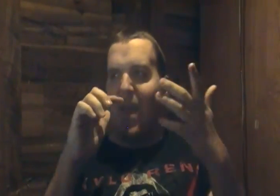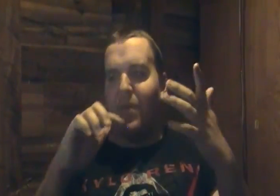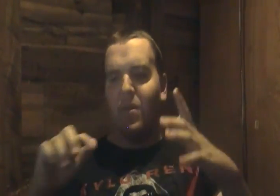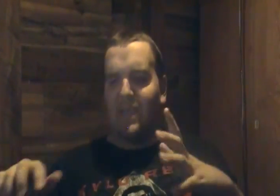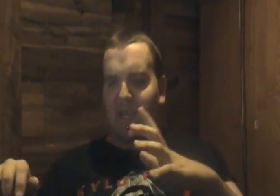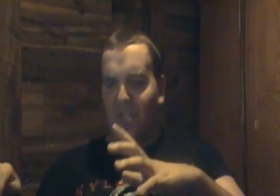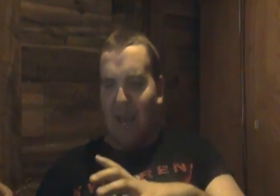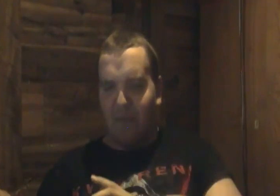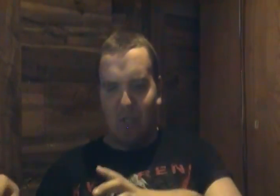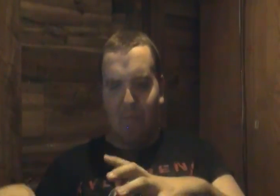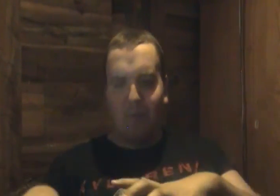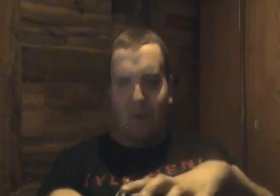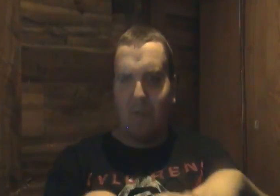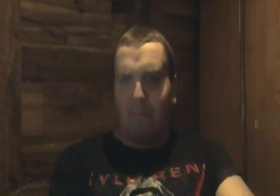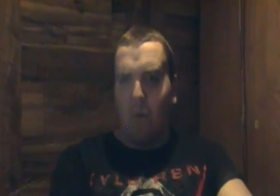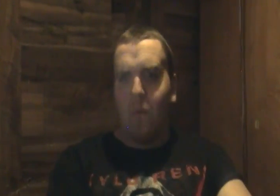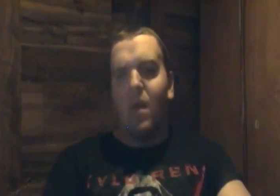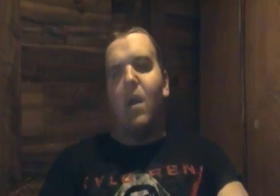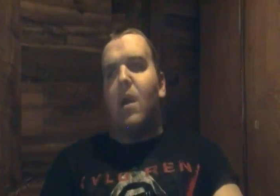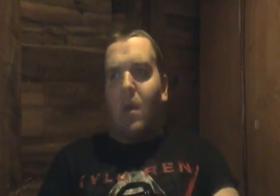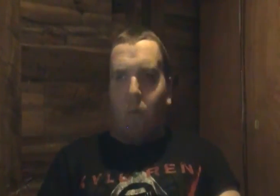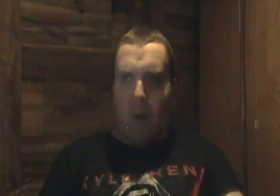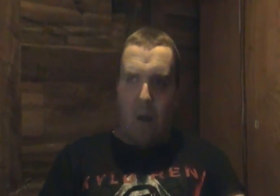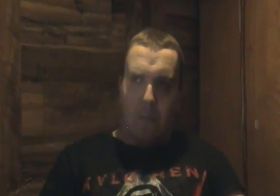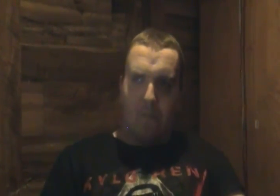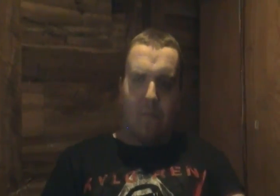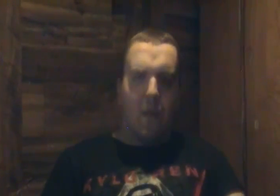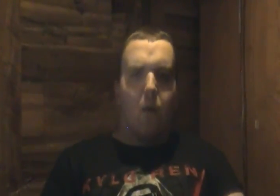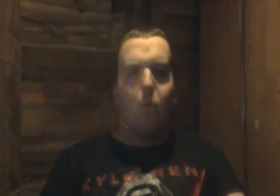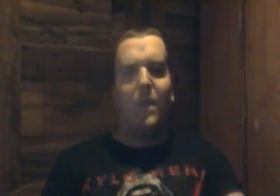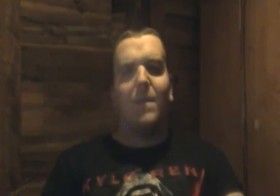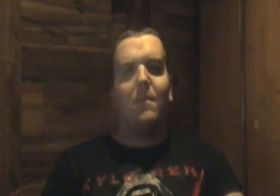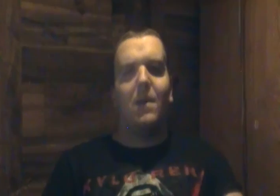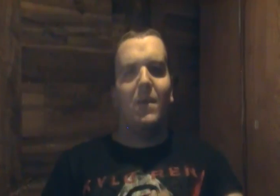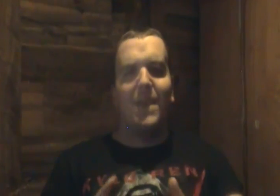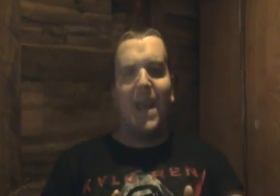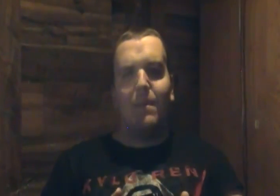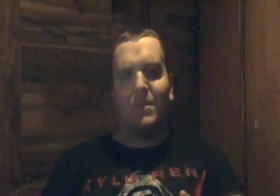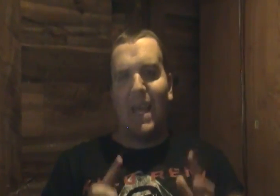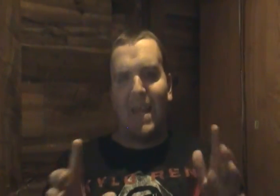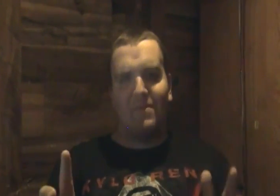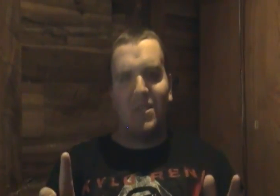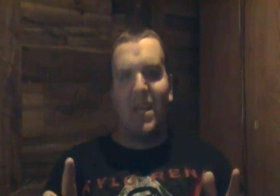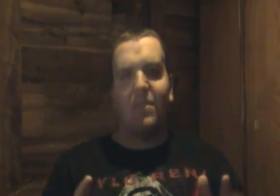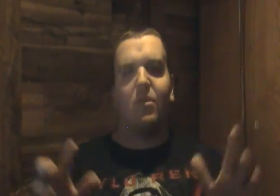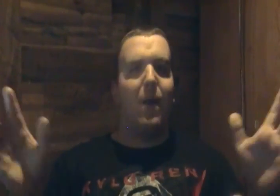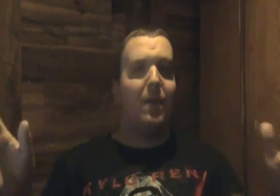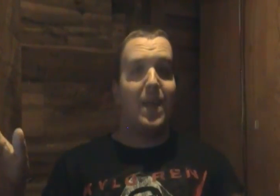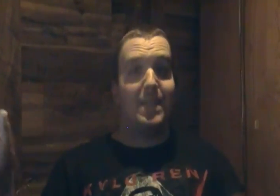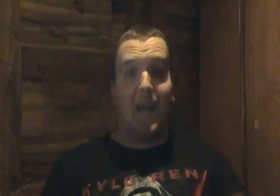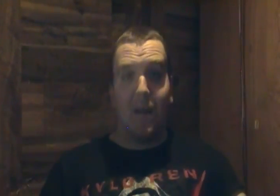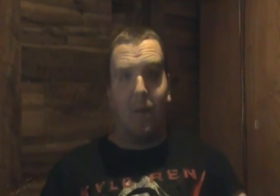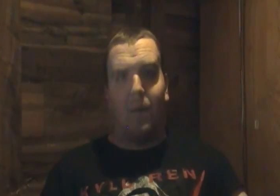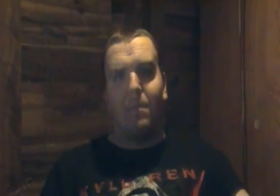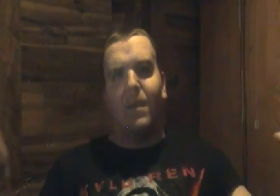they have to do is they have to jump across the boat um with them with the animals that they've seen throughout the entire um